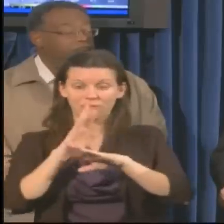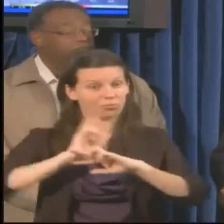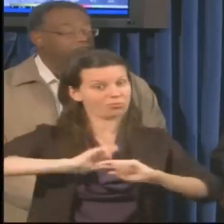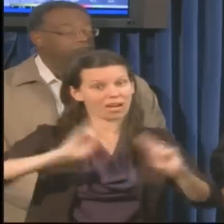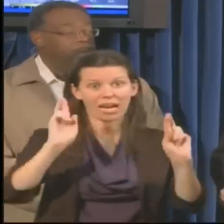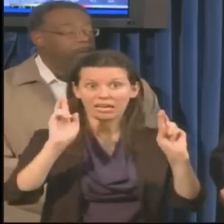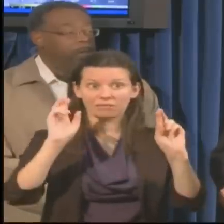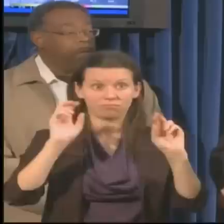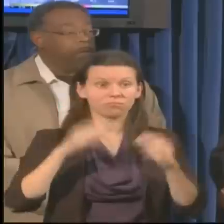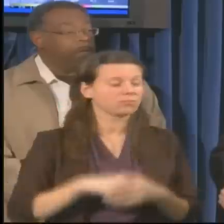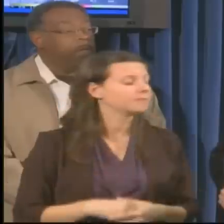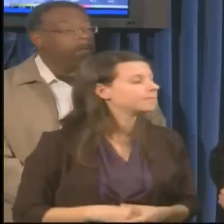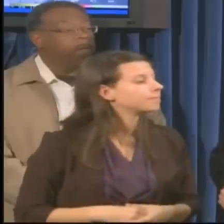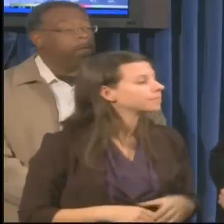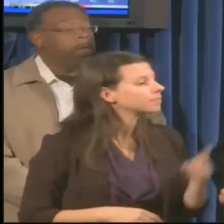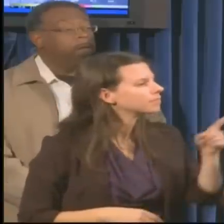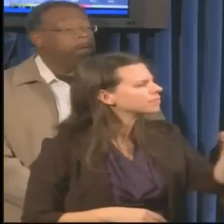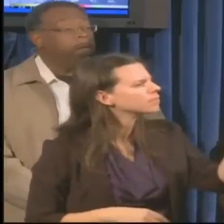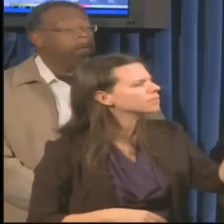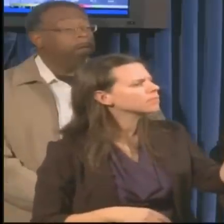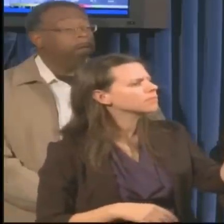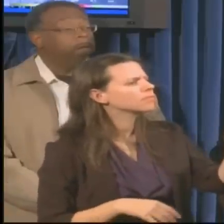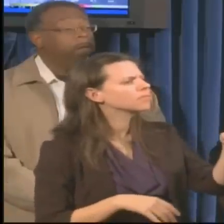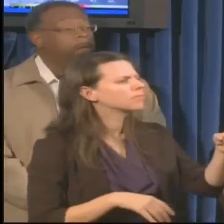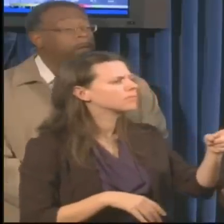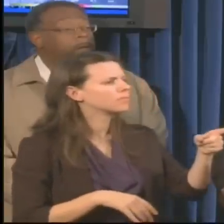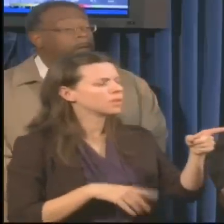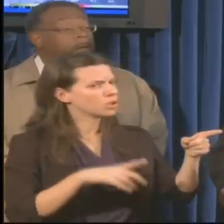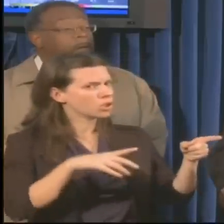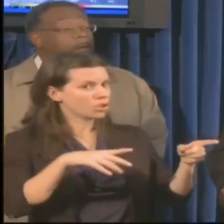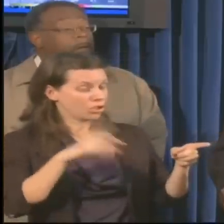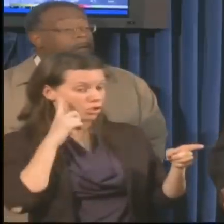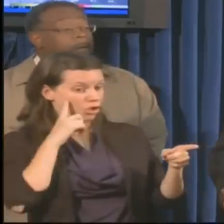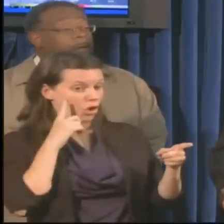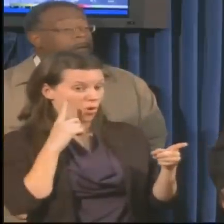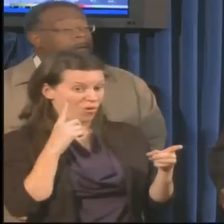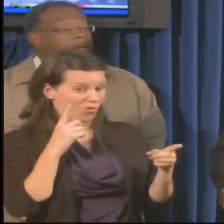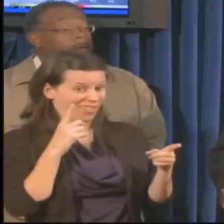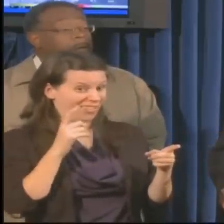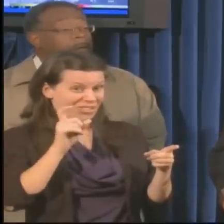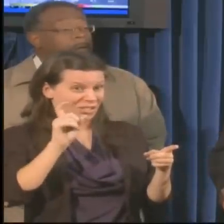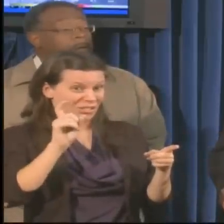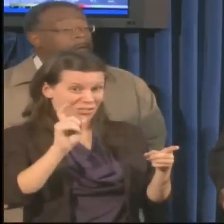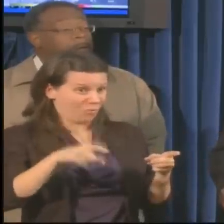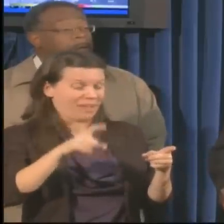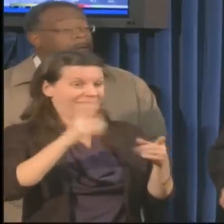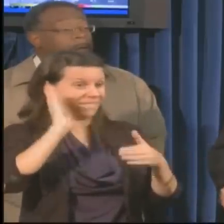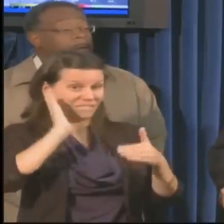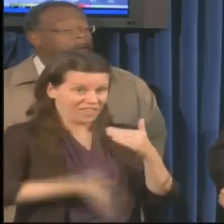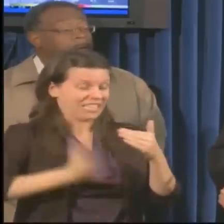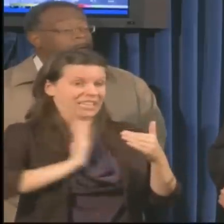impact in northern Virginia. Is there a time in which final preparations should be completed by? Yesterday.